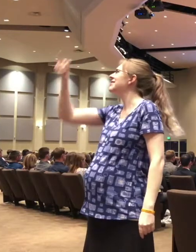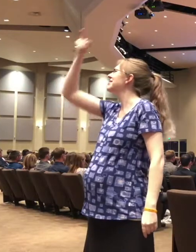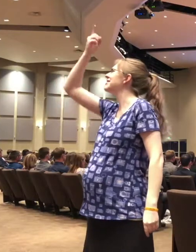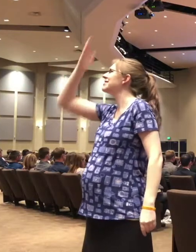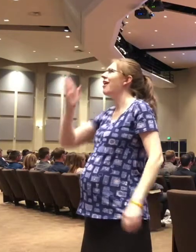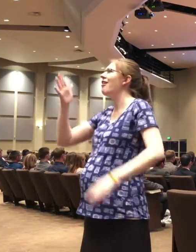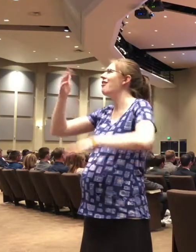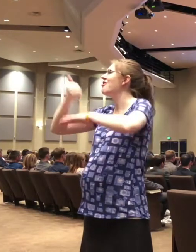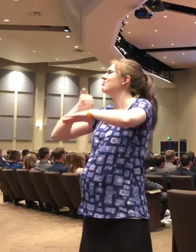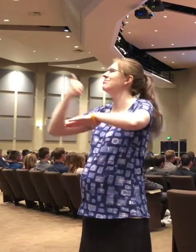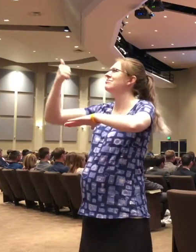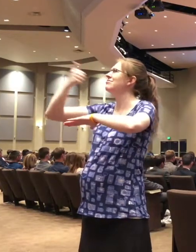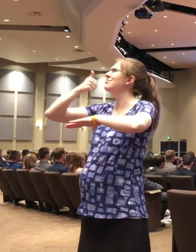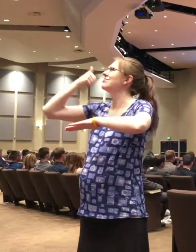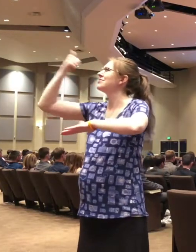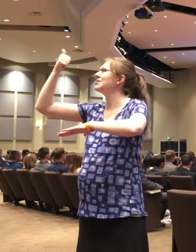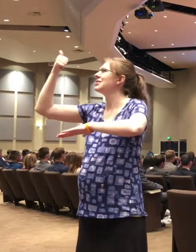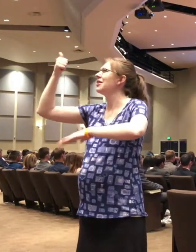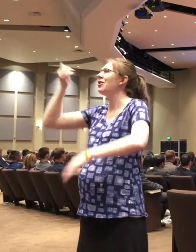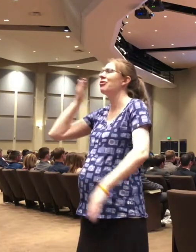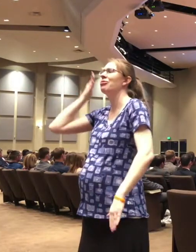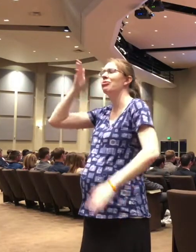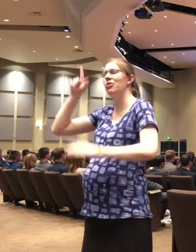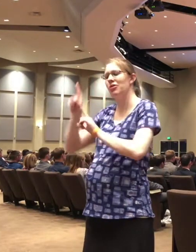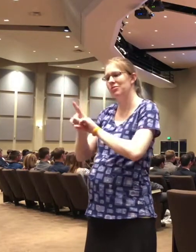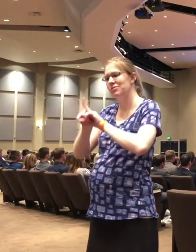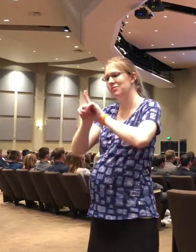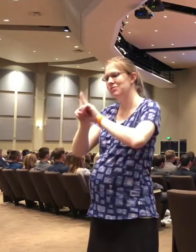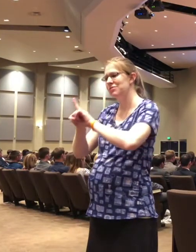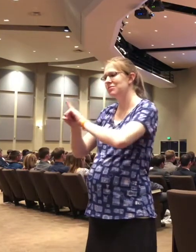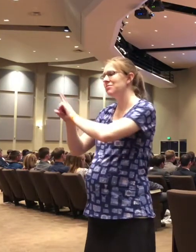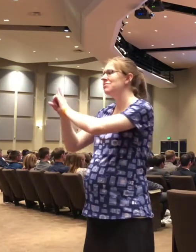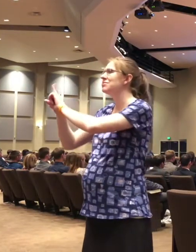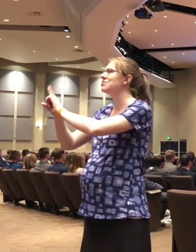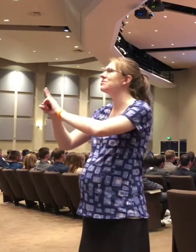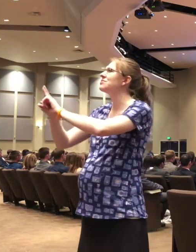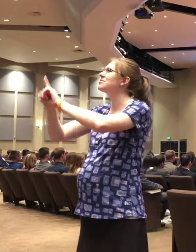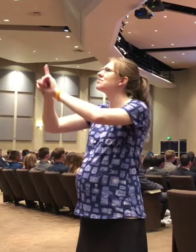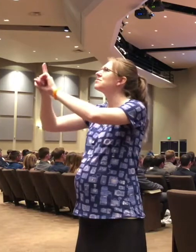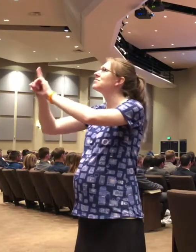is still God in the night. The God